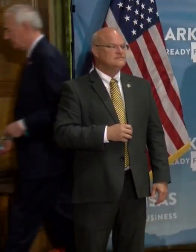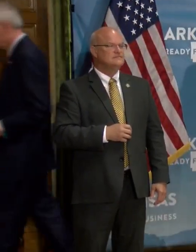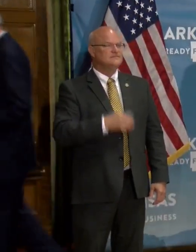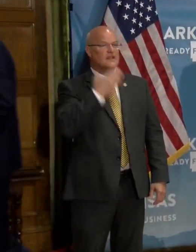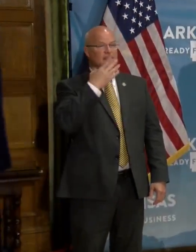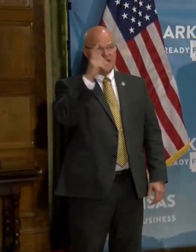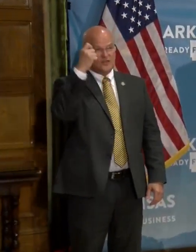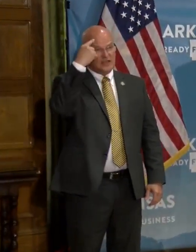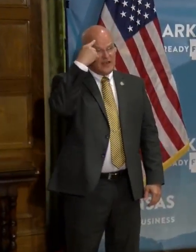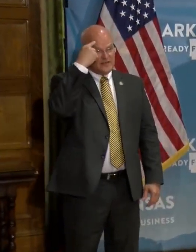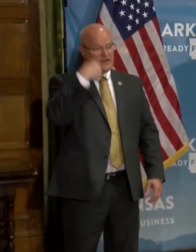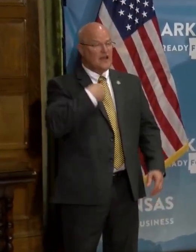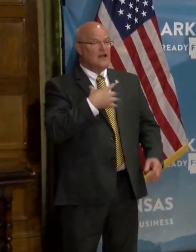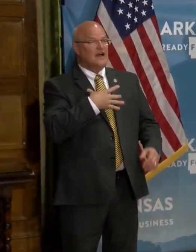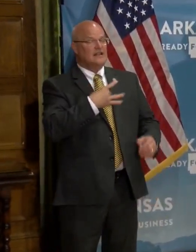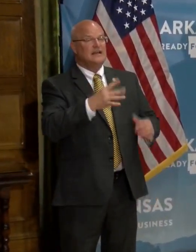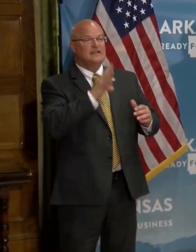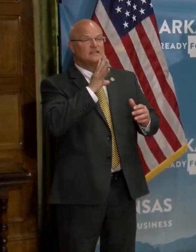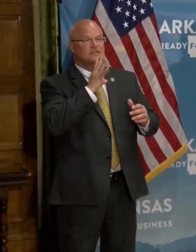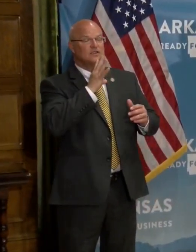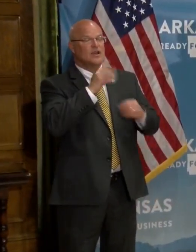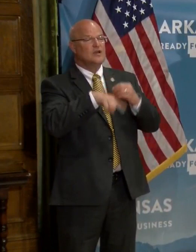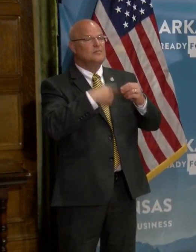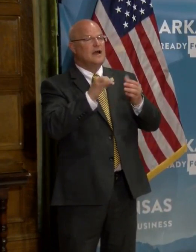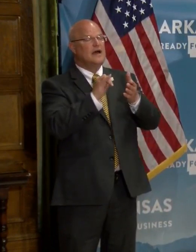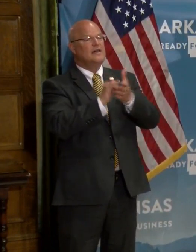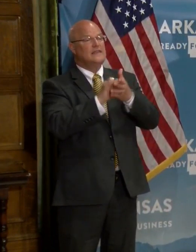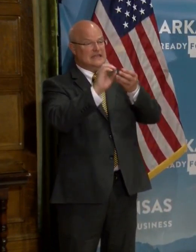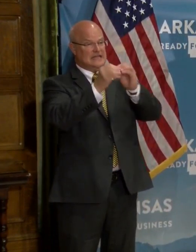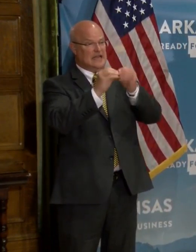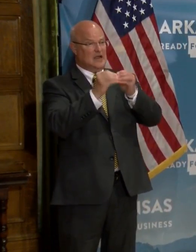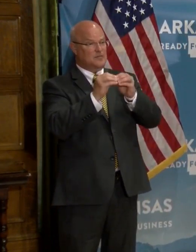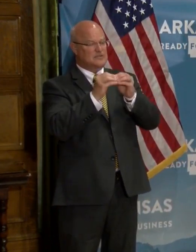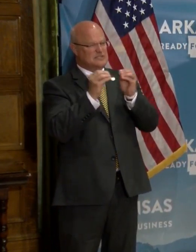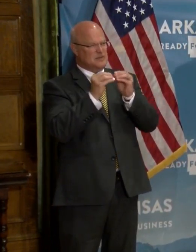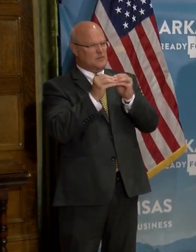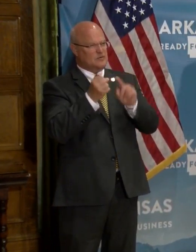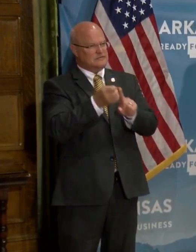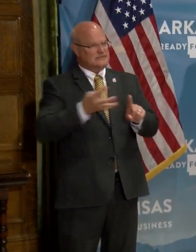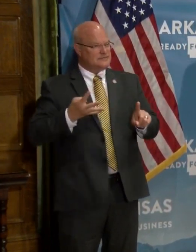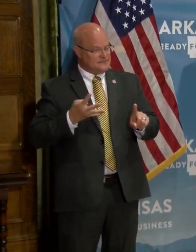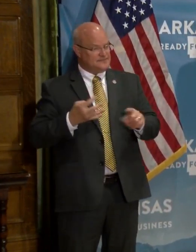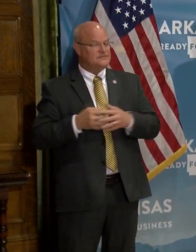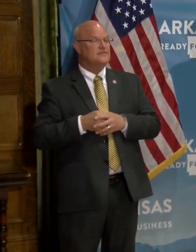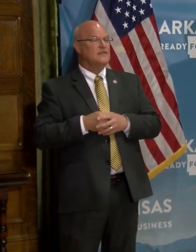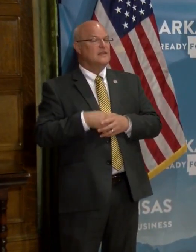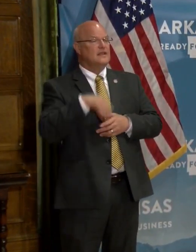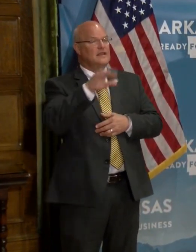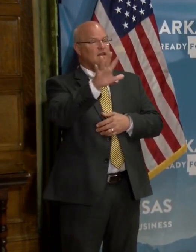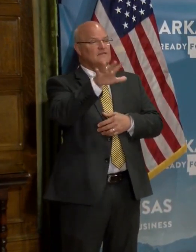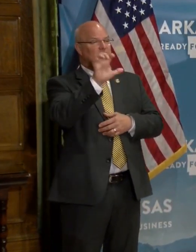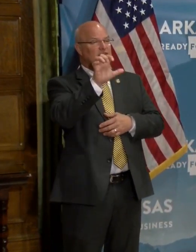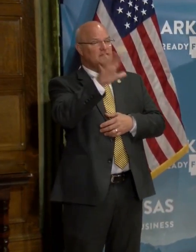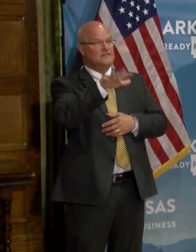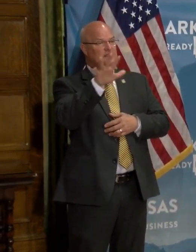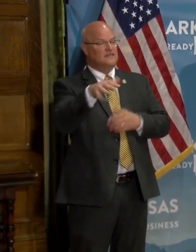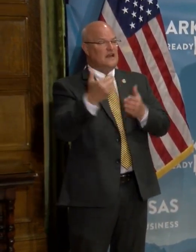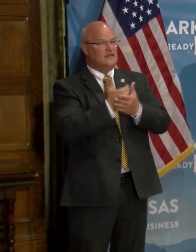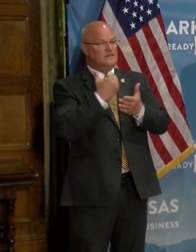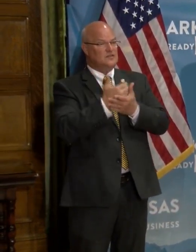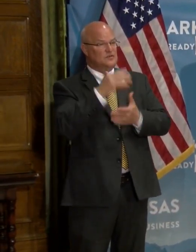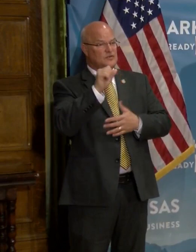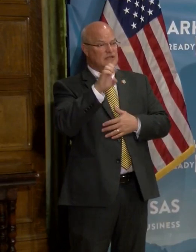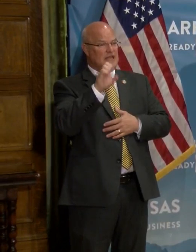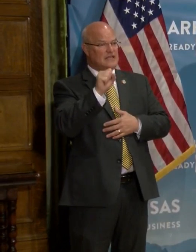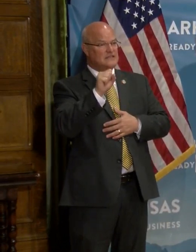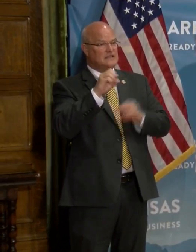Thank you, Governor. I'd like to start by talking about these, uh, numbers a bit more. the 555 new cases